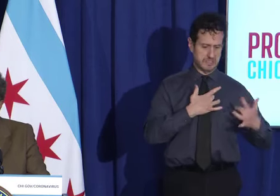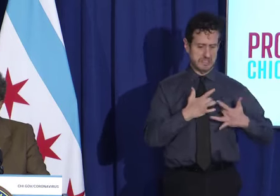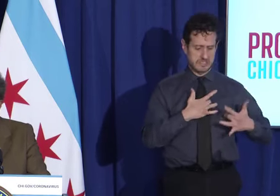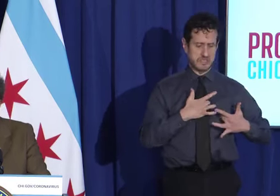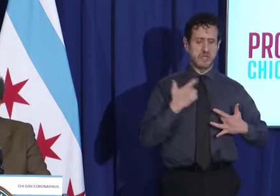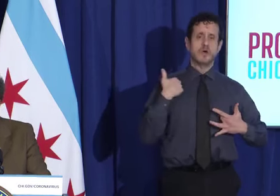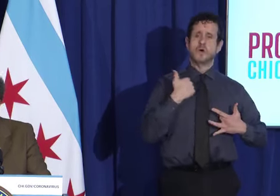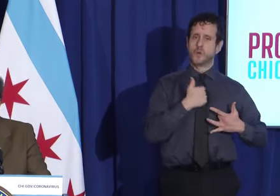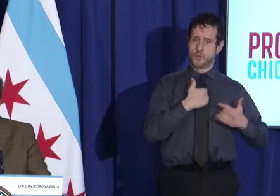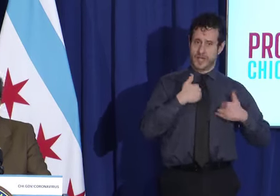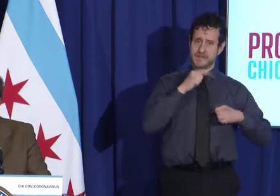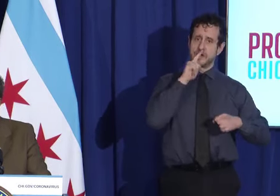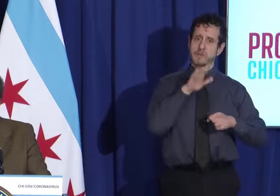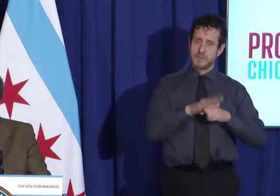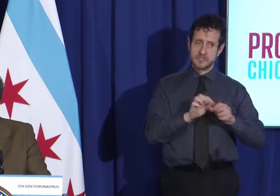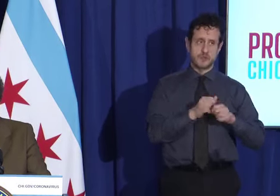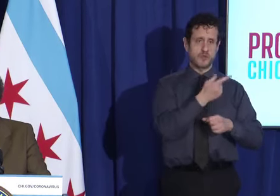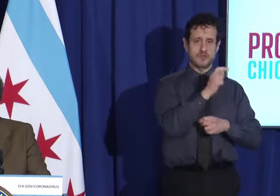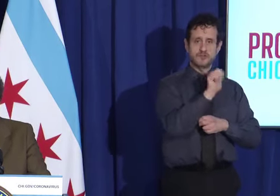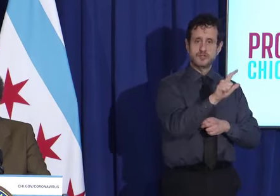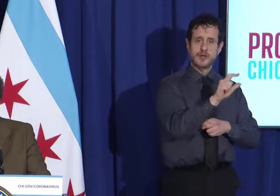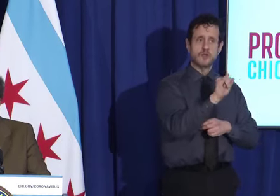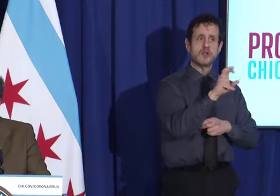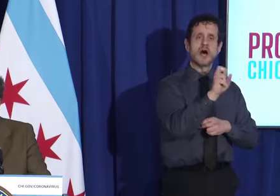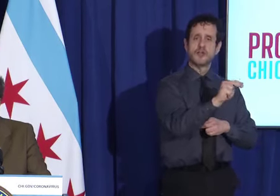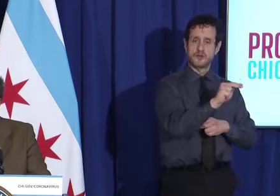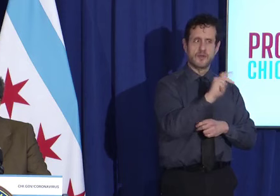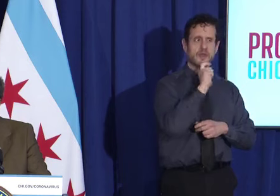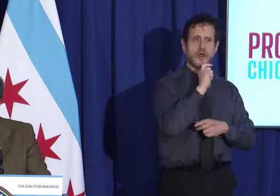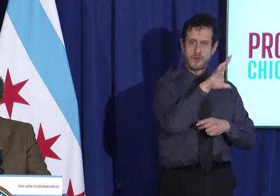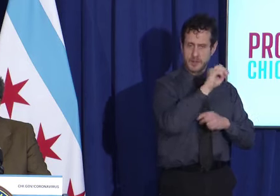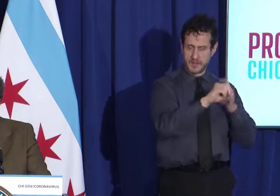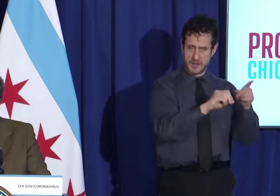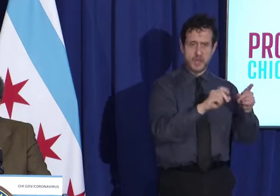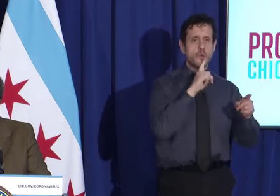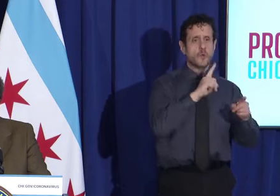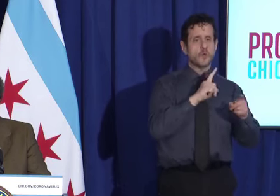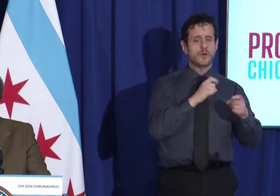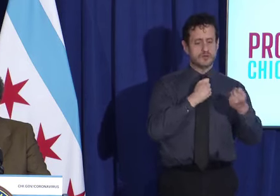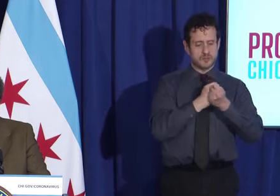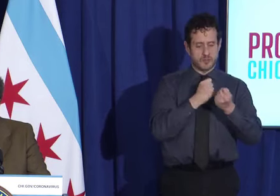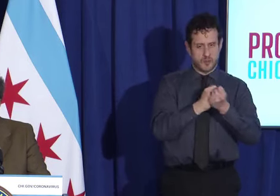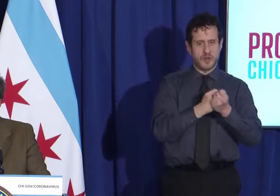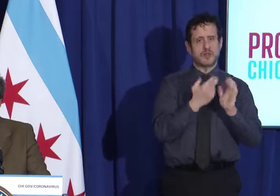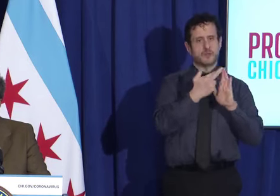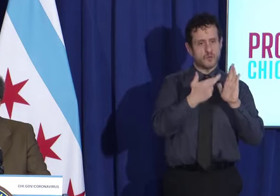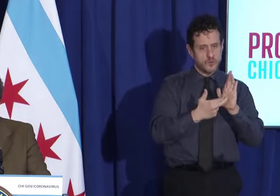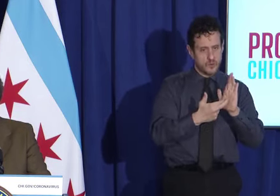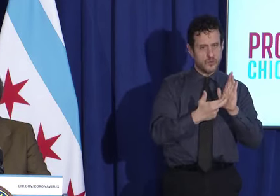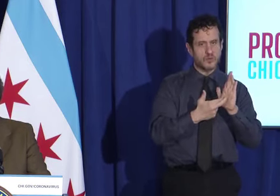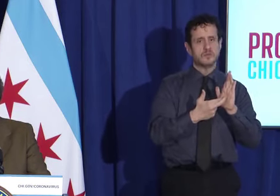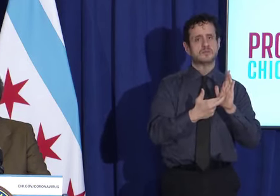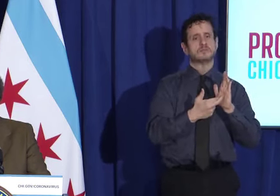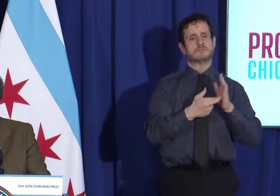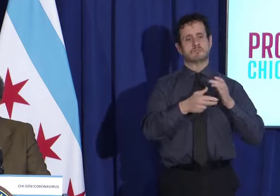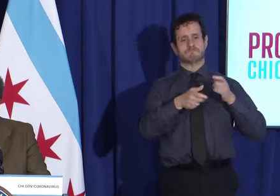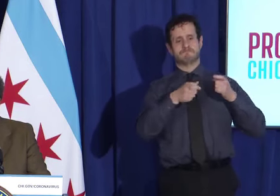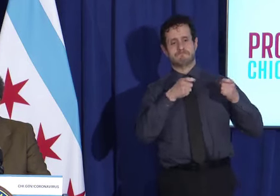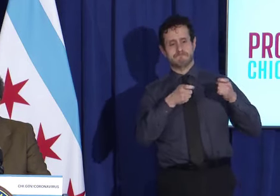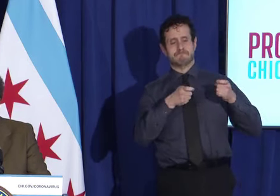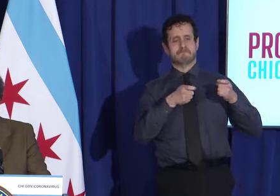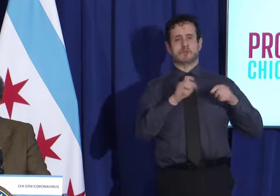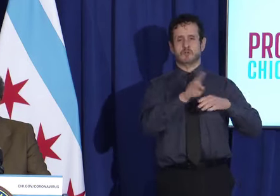just as we did with General Iron, we are strictly enforcing the various regulatory and environmental standards, and we will continue to do so.